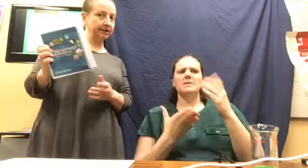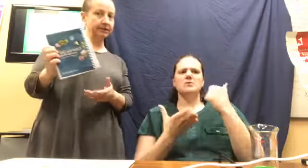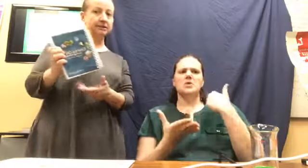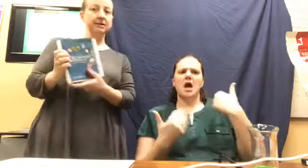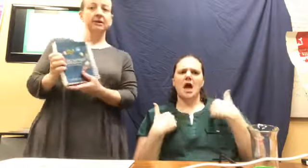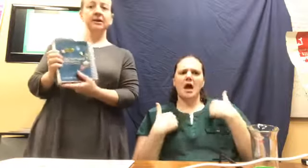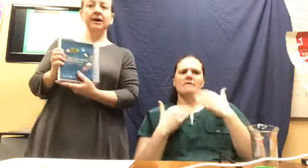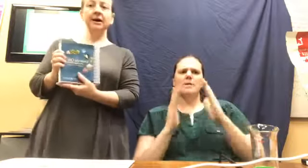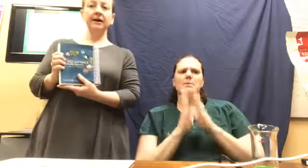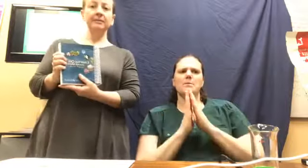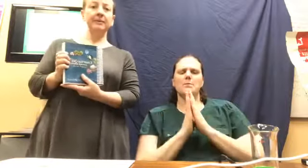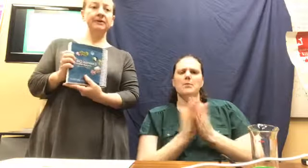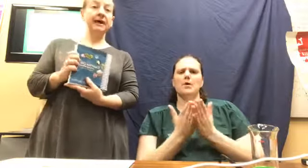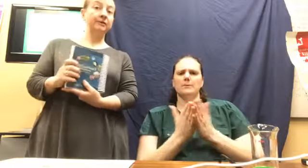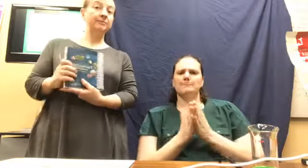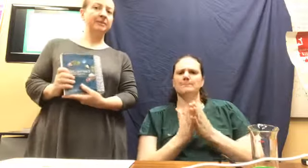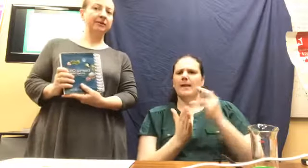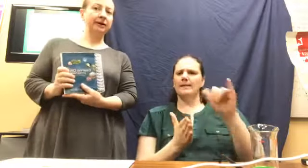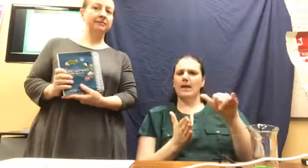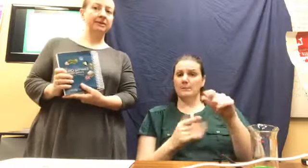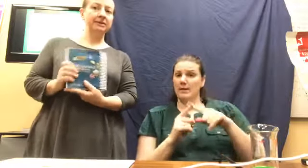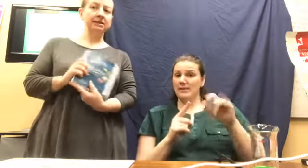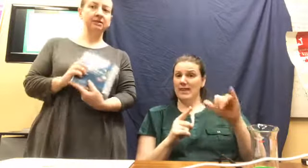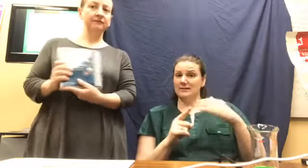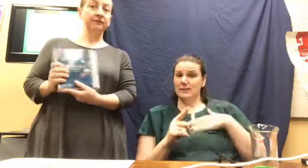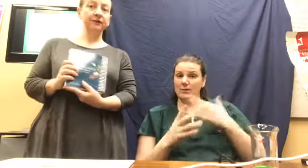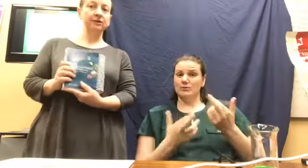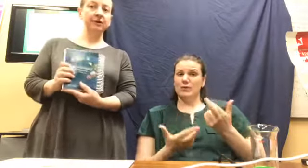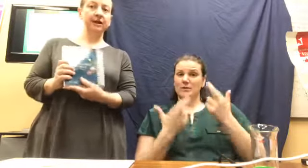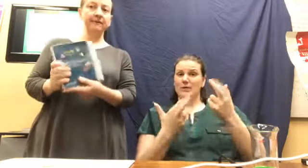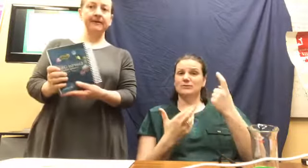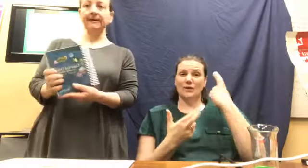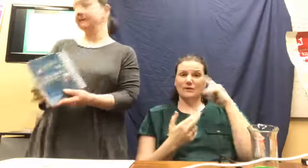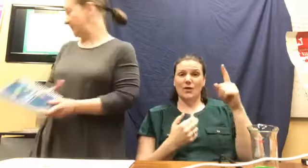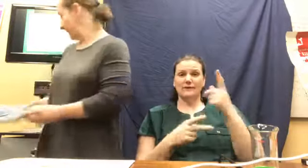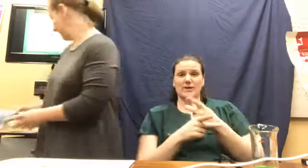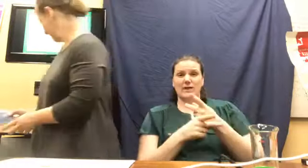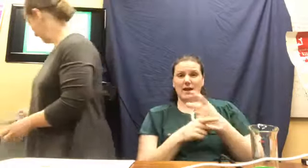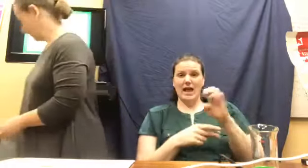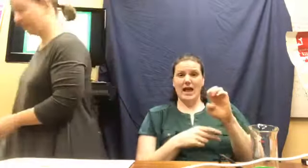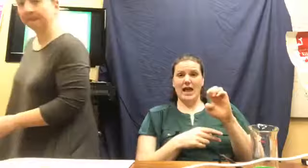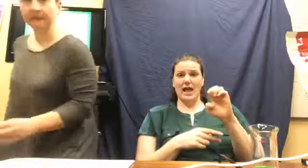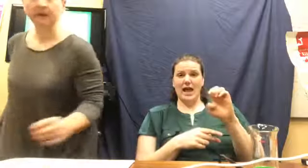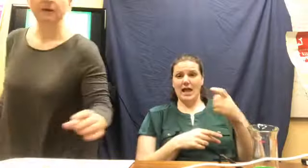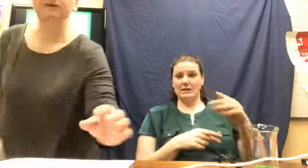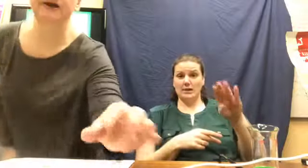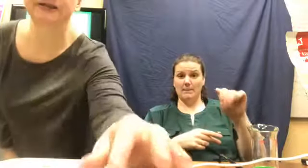this, uh, but that would be my recommendation for figuring out eczema. All right.